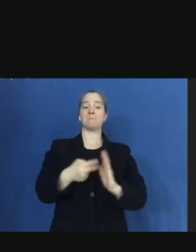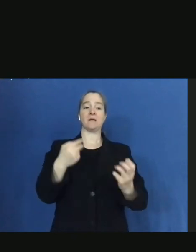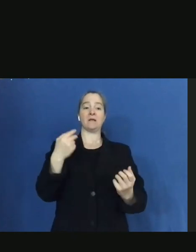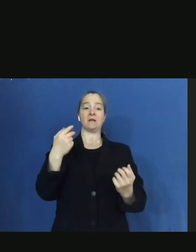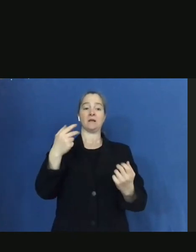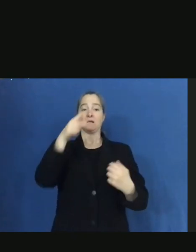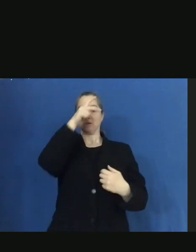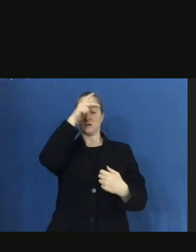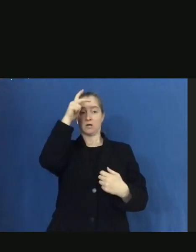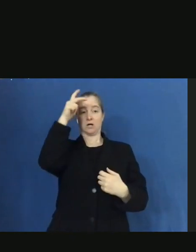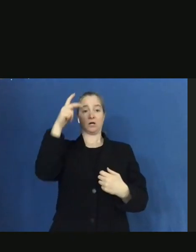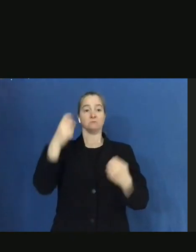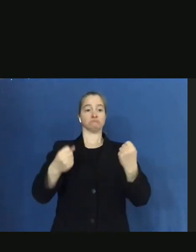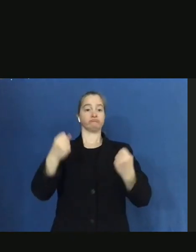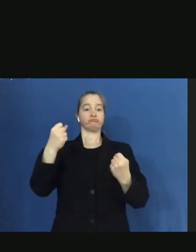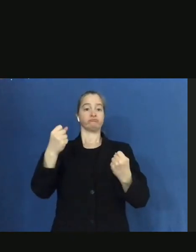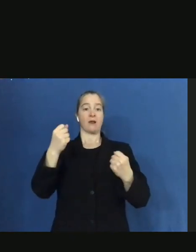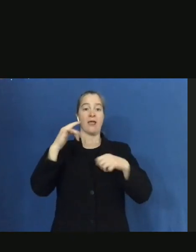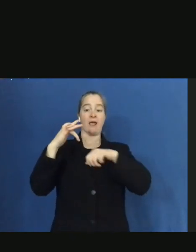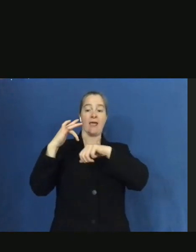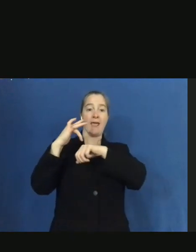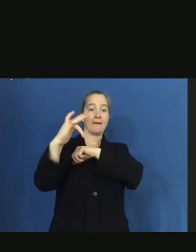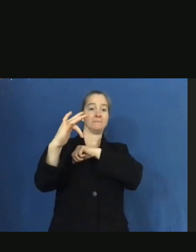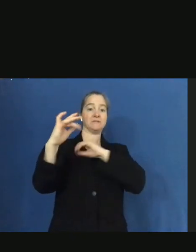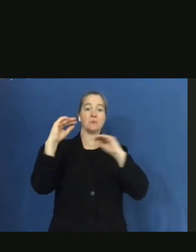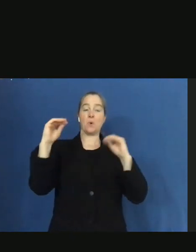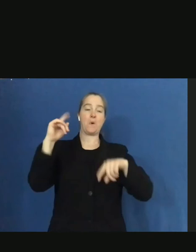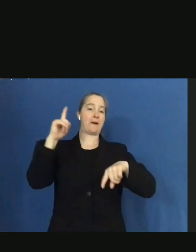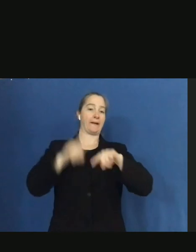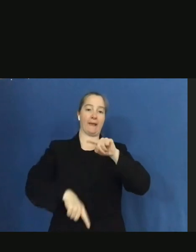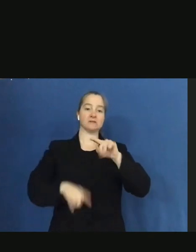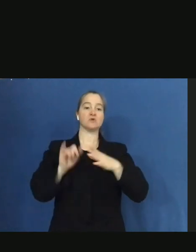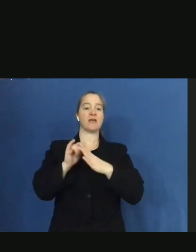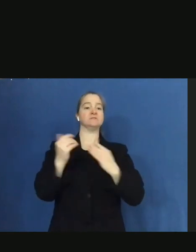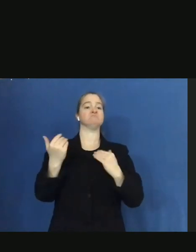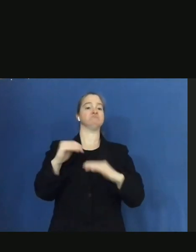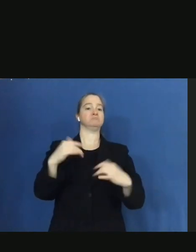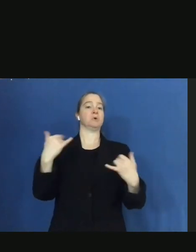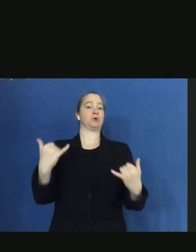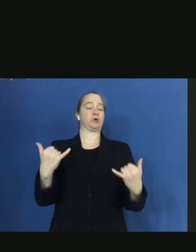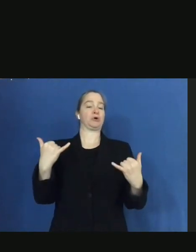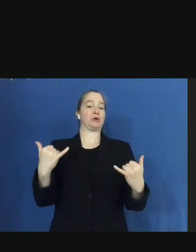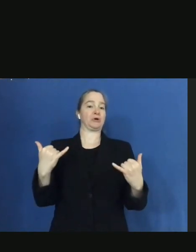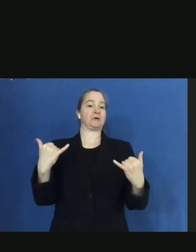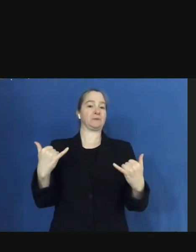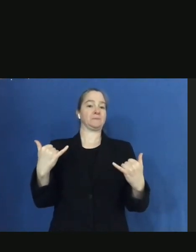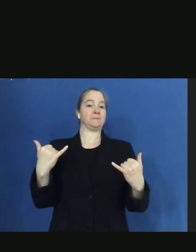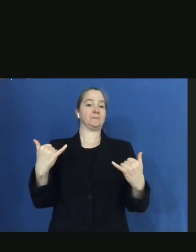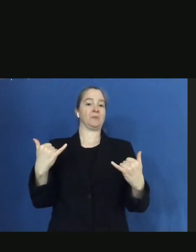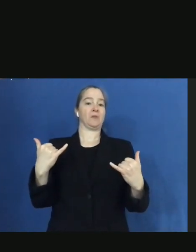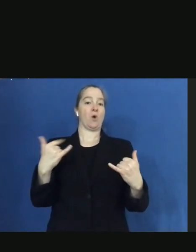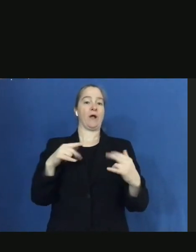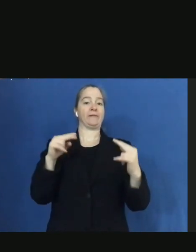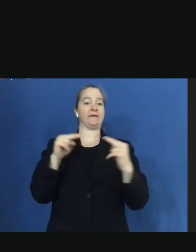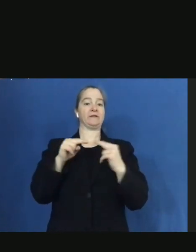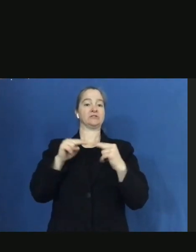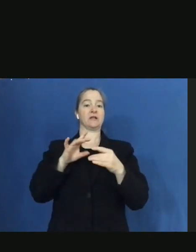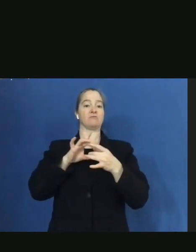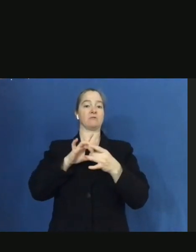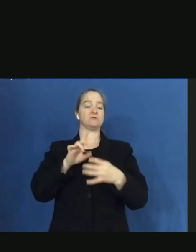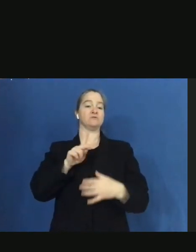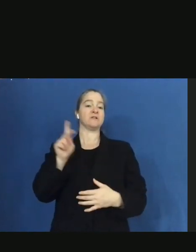or commercial vehicles that are empty from running on those. So those are the restrictions we currently have place on the interstates around Philadelphia.